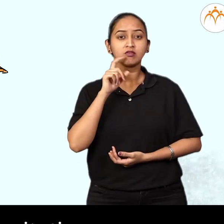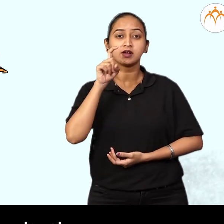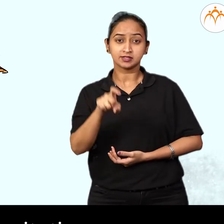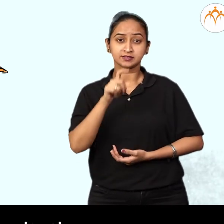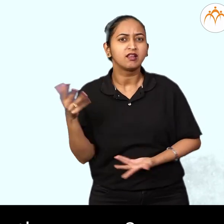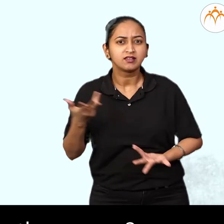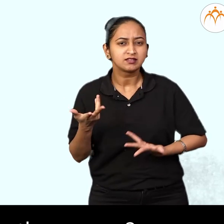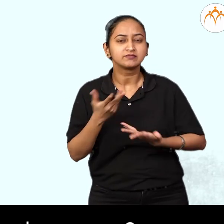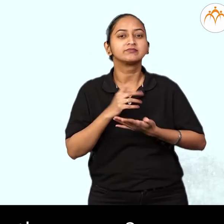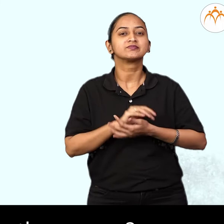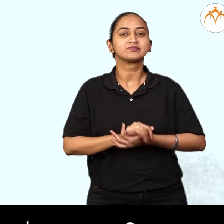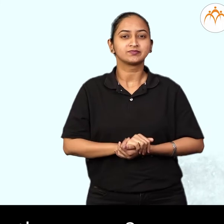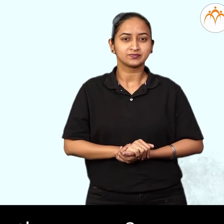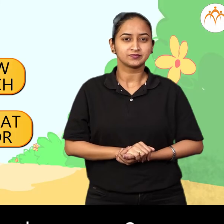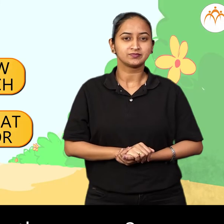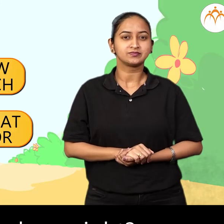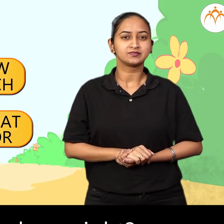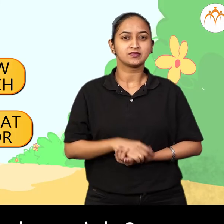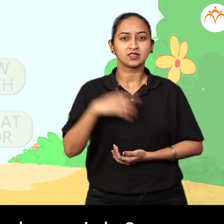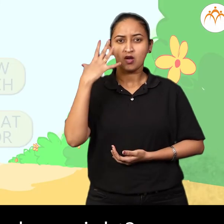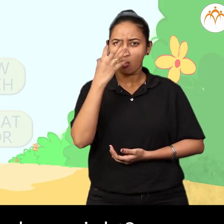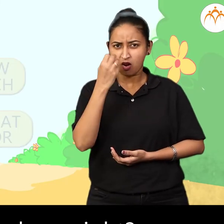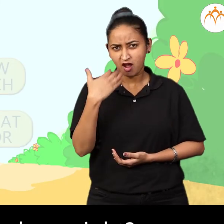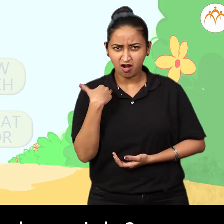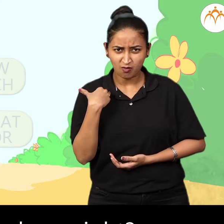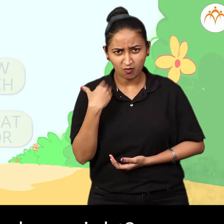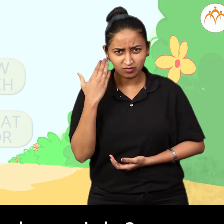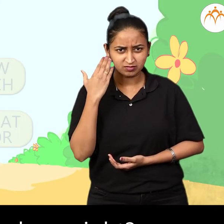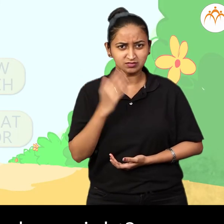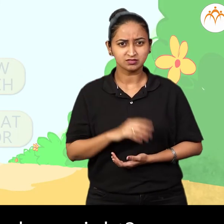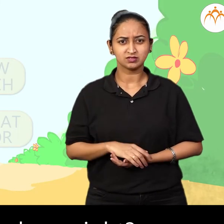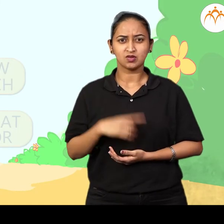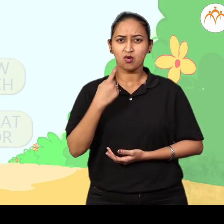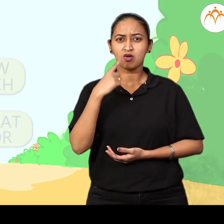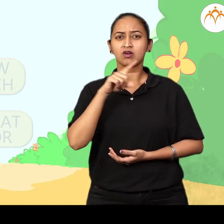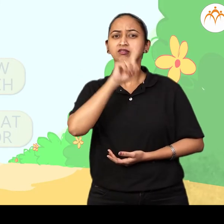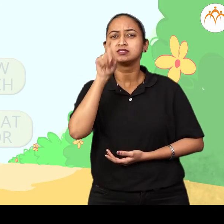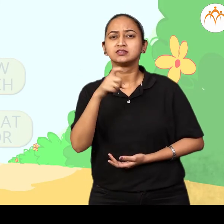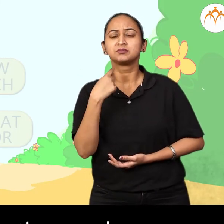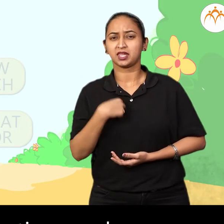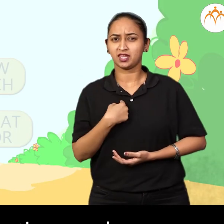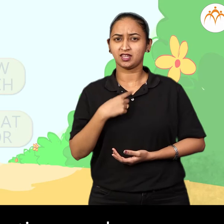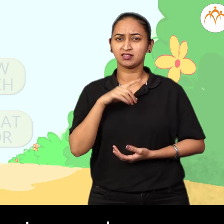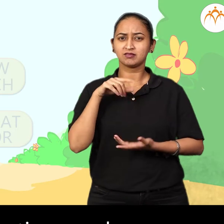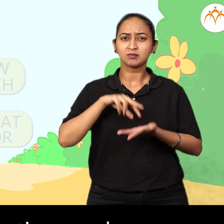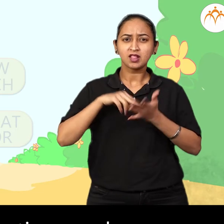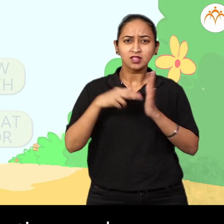Who is this on the screen? You recognized me, right? Yes, I am the